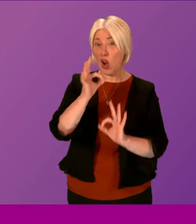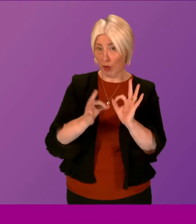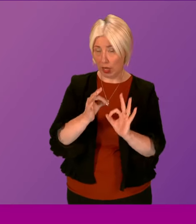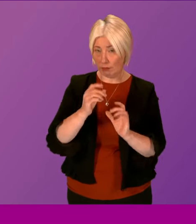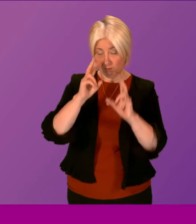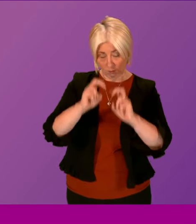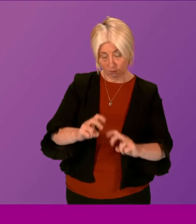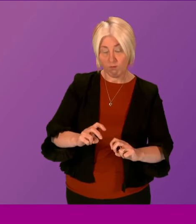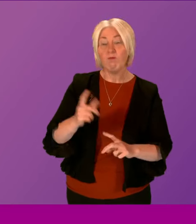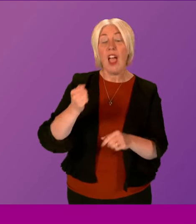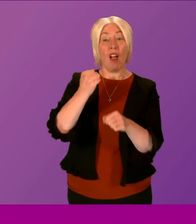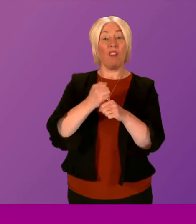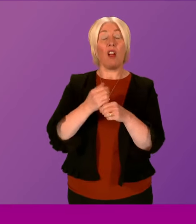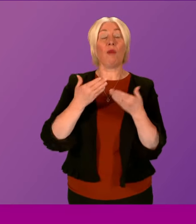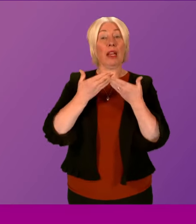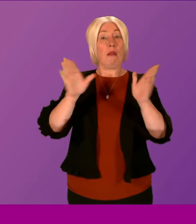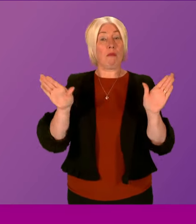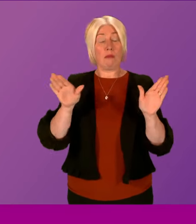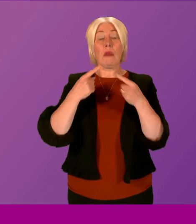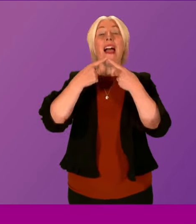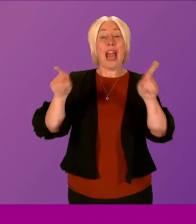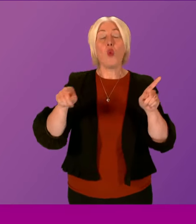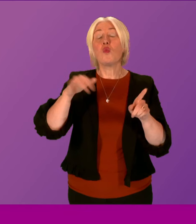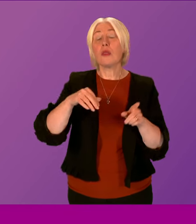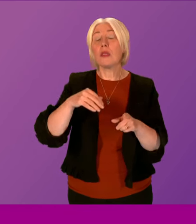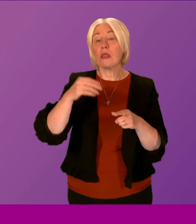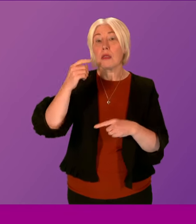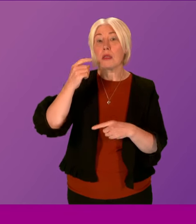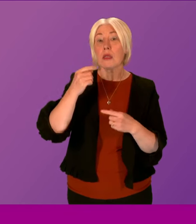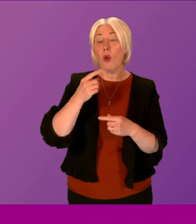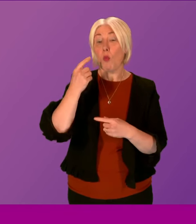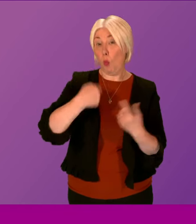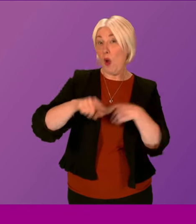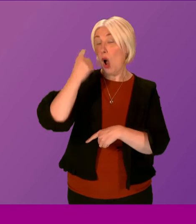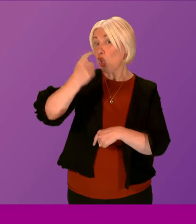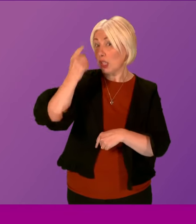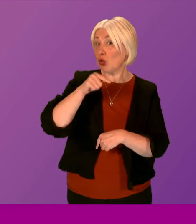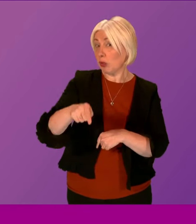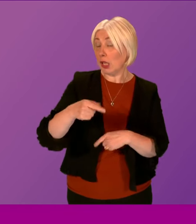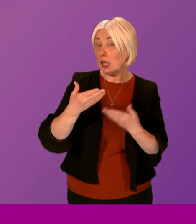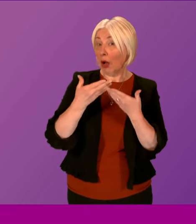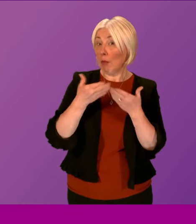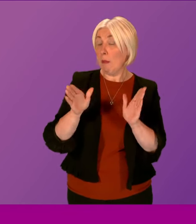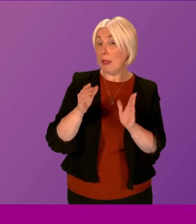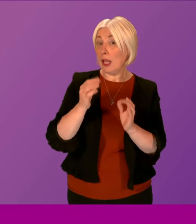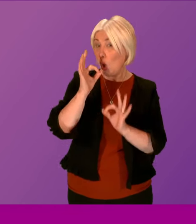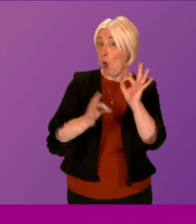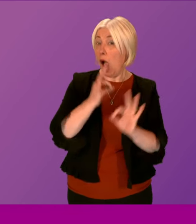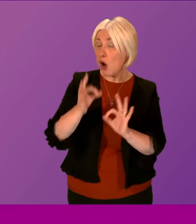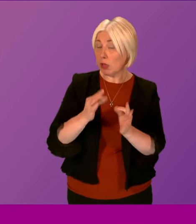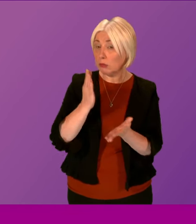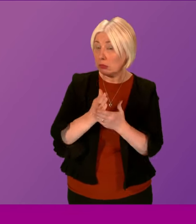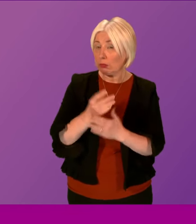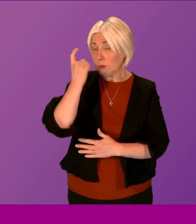government is to announce a judge-led public inquiry, which as I say is something we are very seriously considering and exploring, it's important for us,